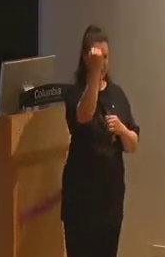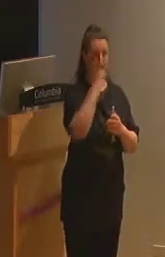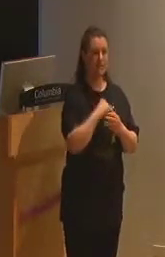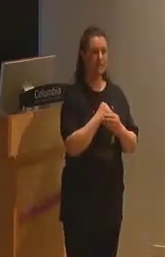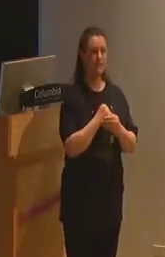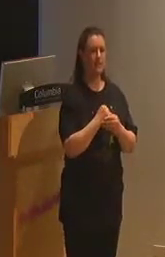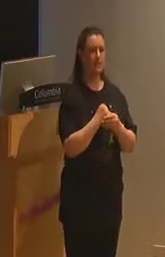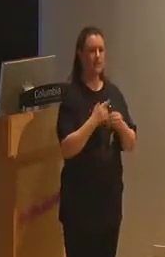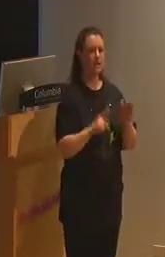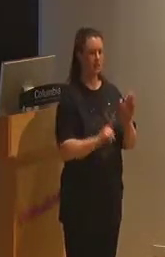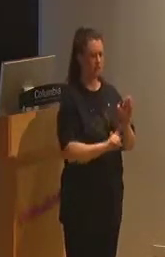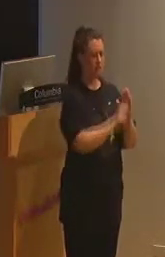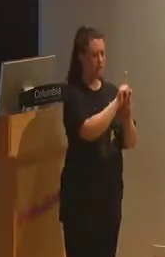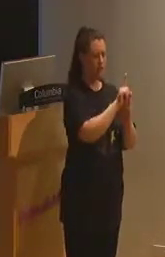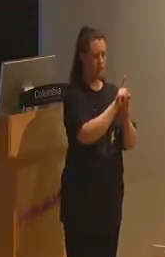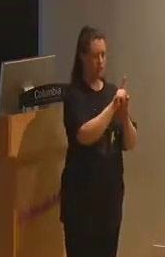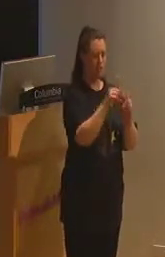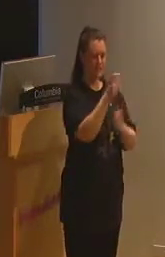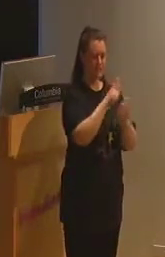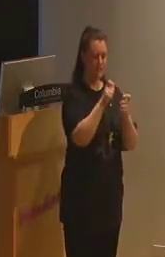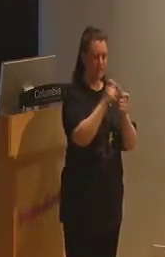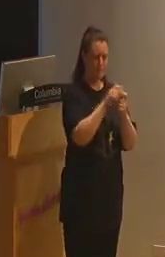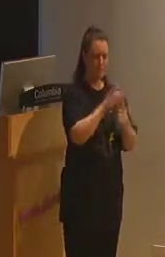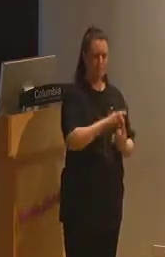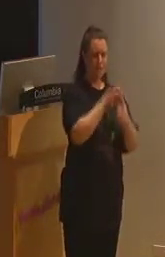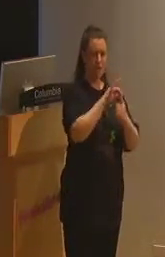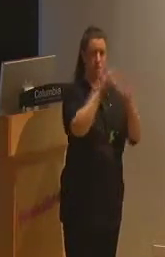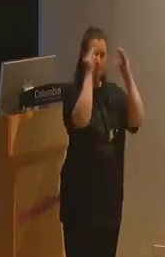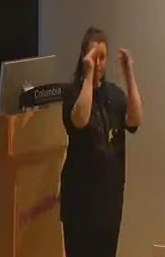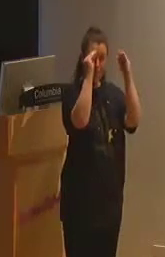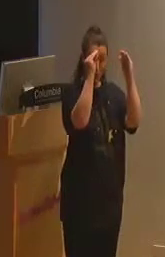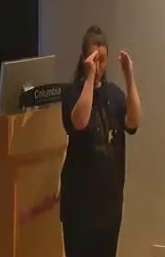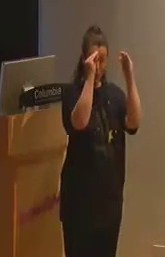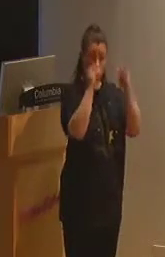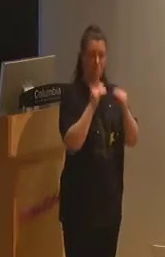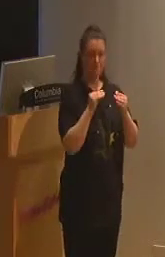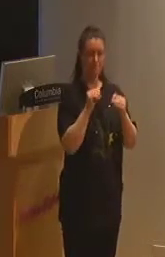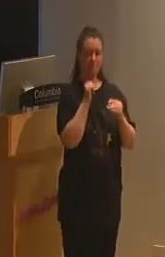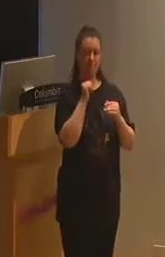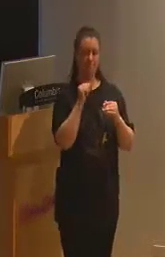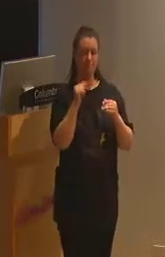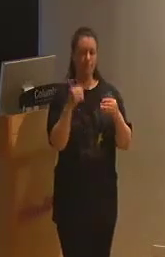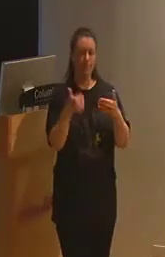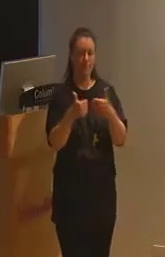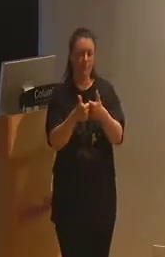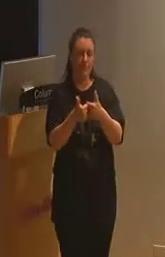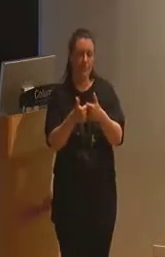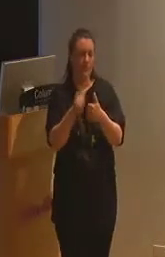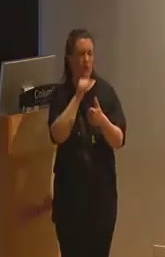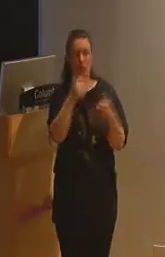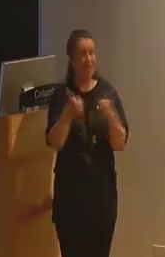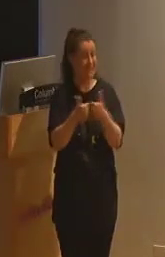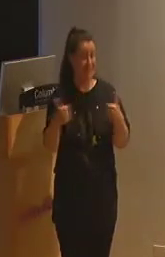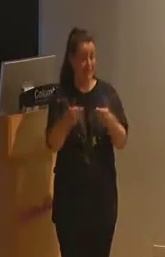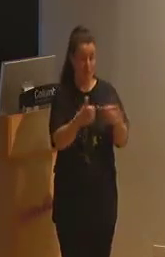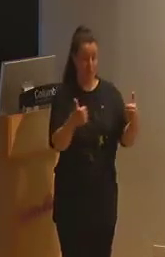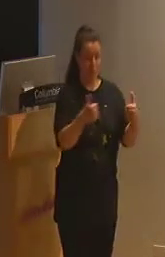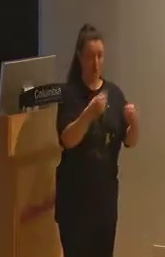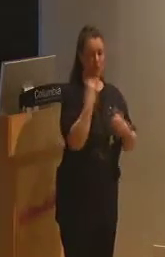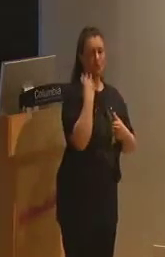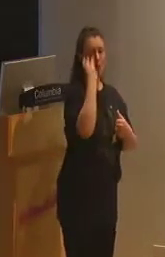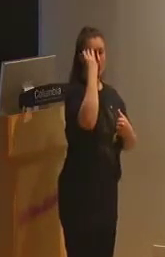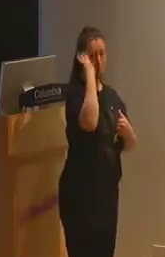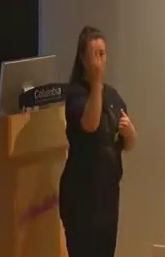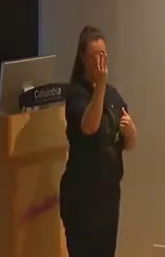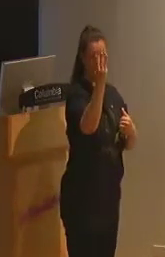in specialized pedagogy in modern educational institutions are inseparable from major shifts in Western thought and their presuppositions about